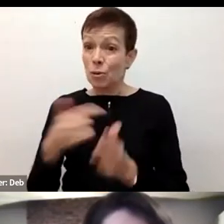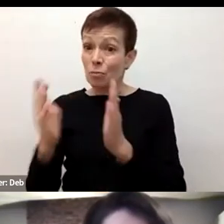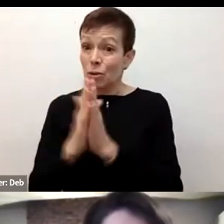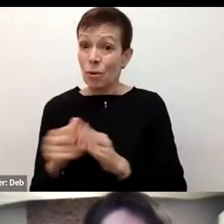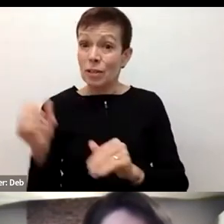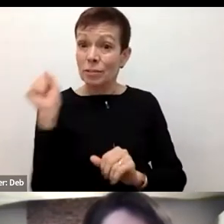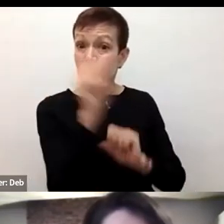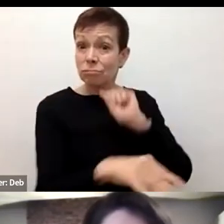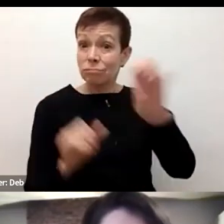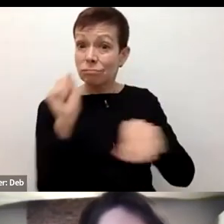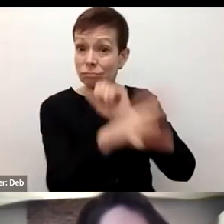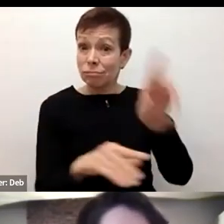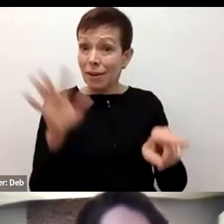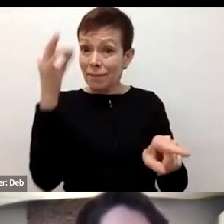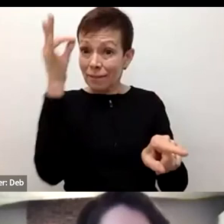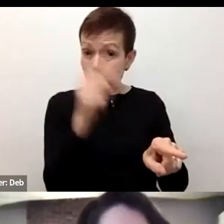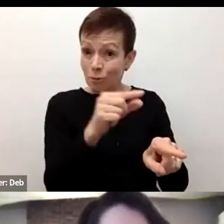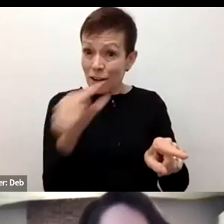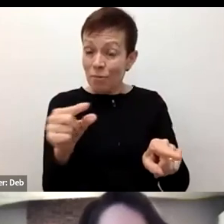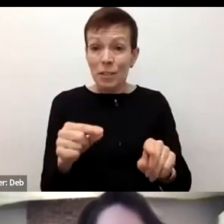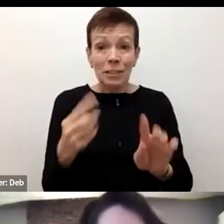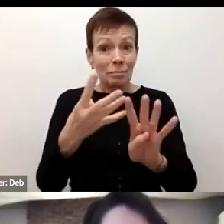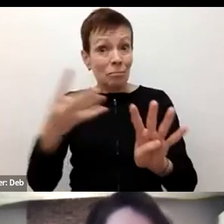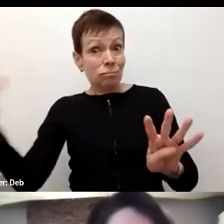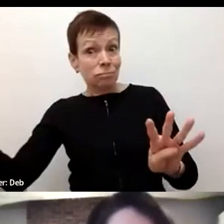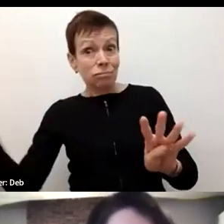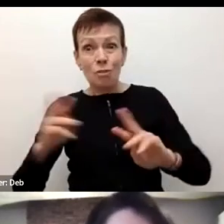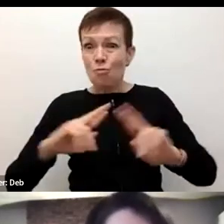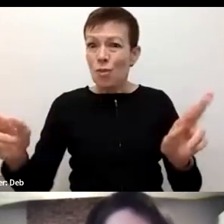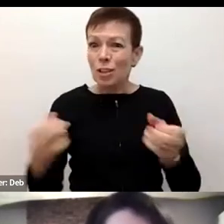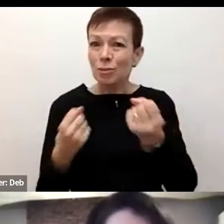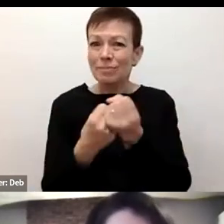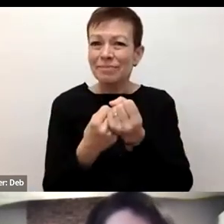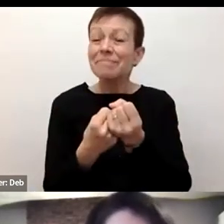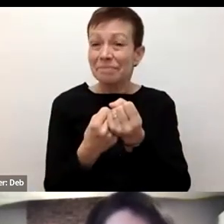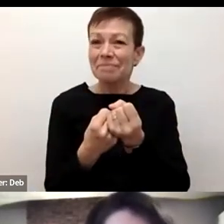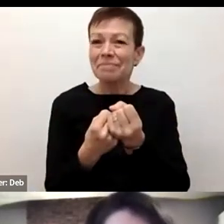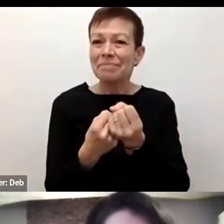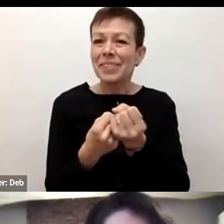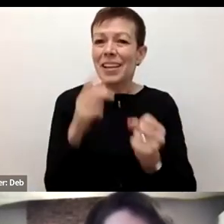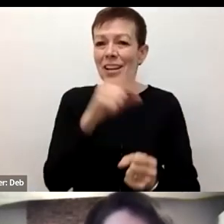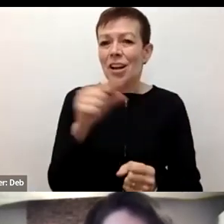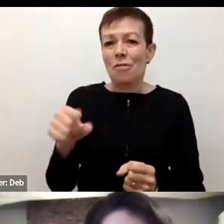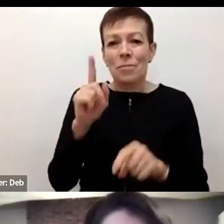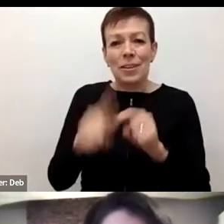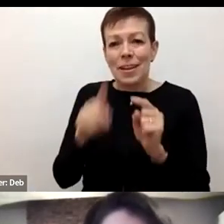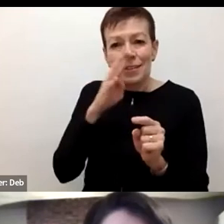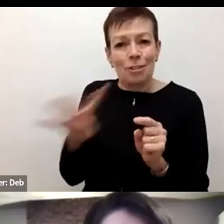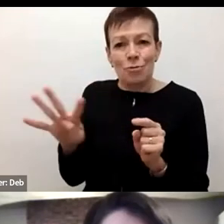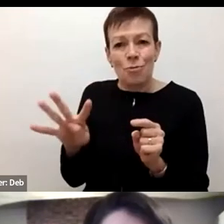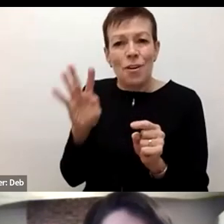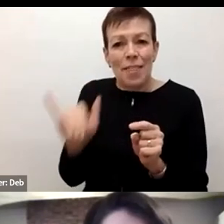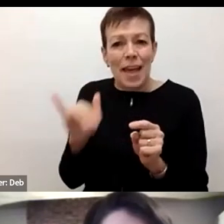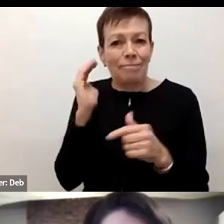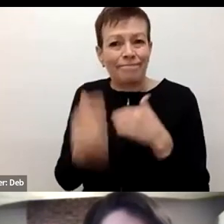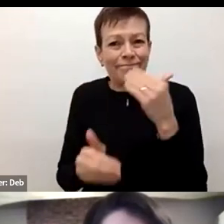these groups are lined up willing to sponsor and care for refugees, that's a hard momentum to ignore. So that's what I would say